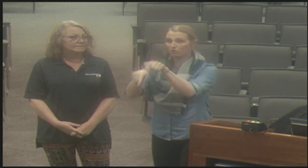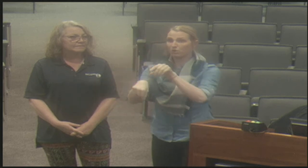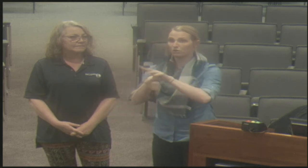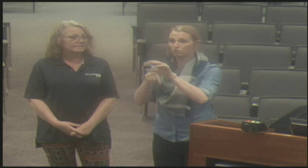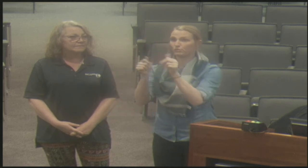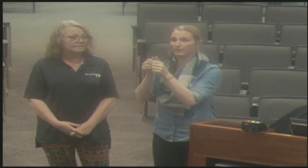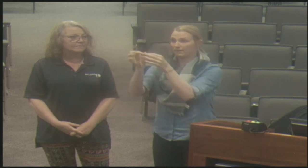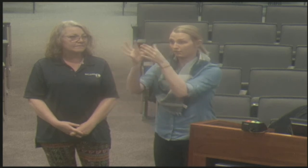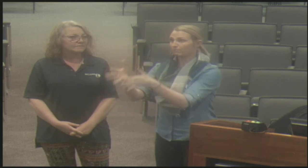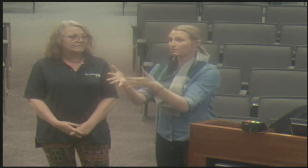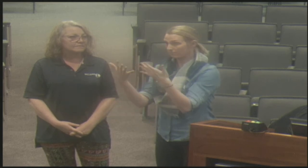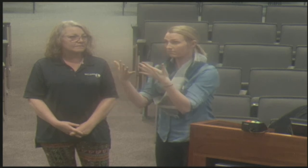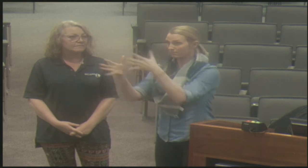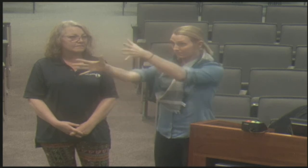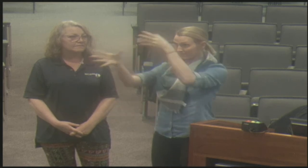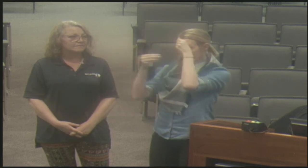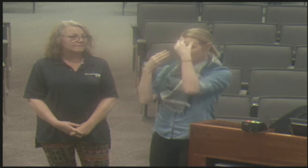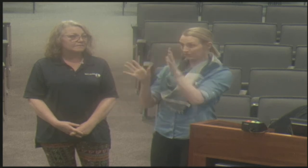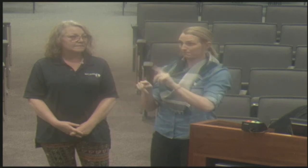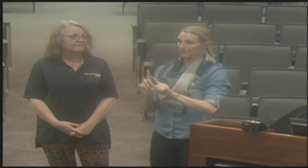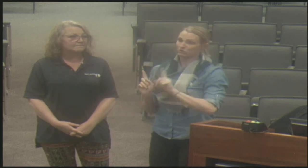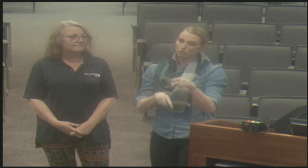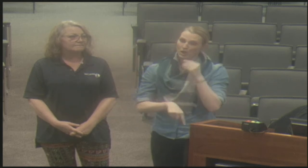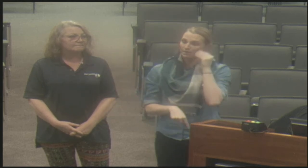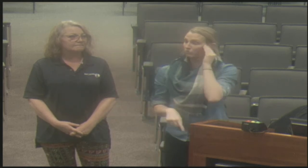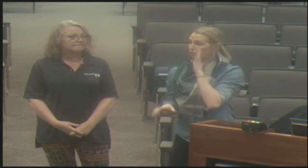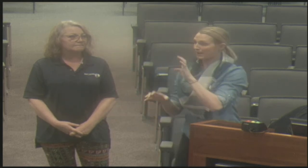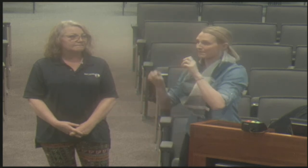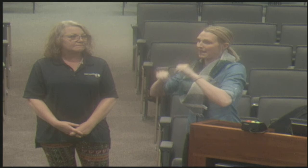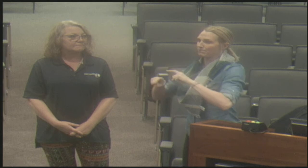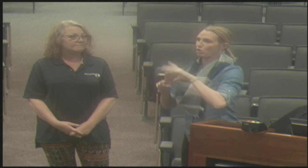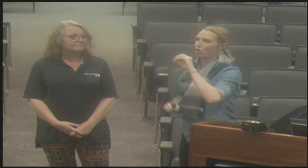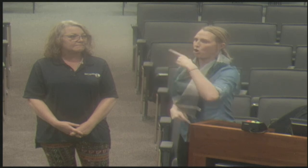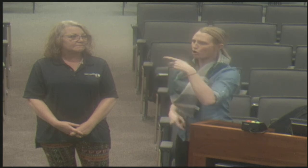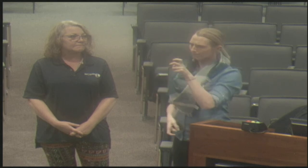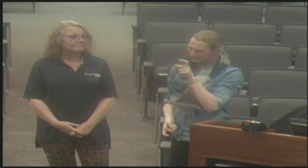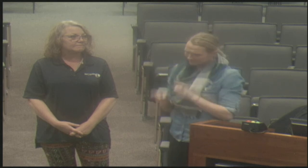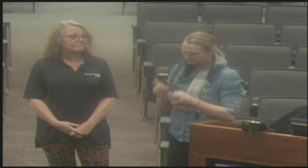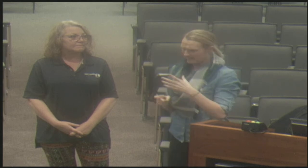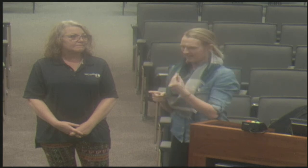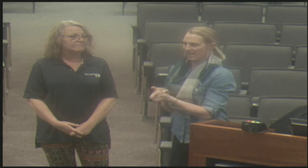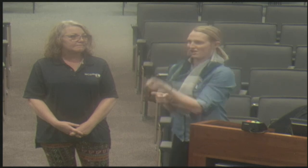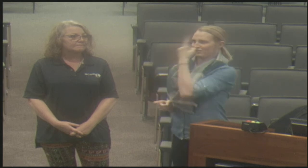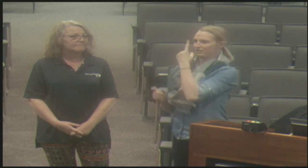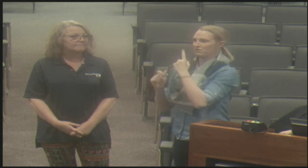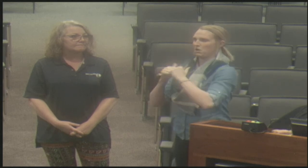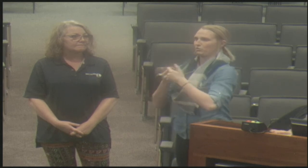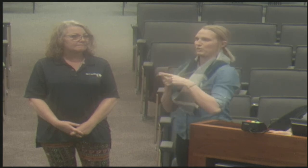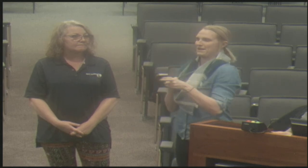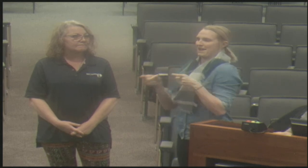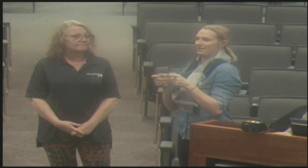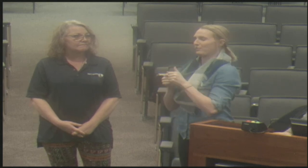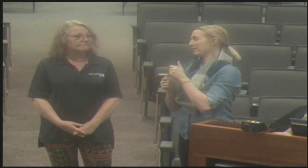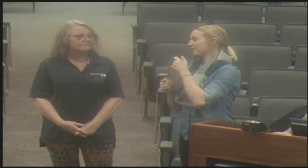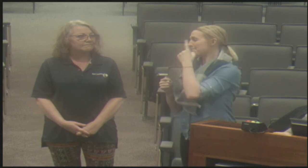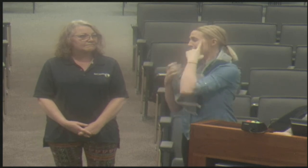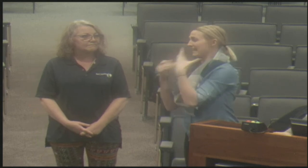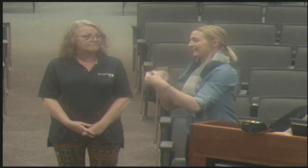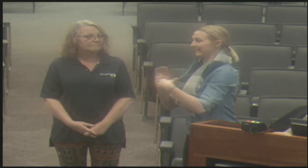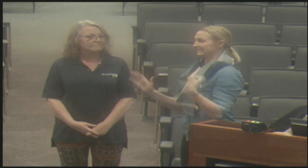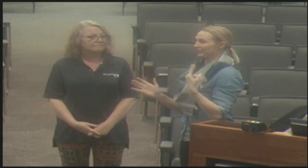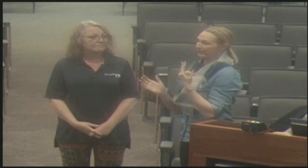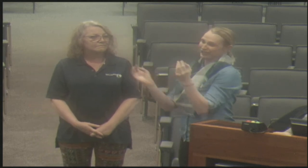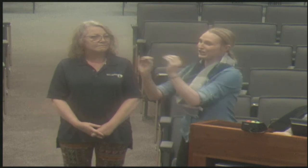that are lacking. Um, so they may be able to go to a therapist with, um, an interpreter, um, but being able to